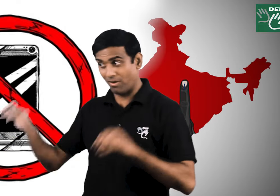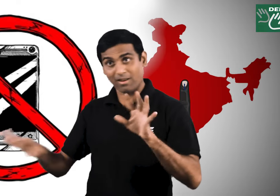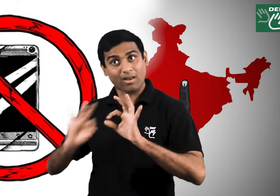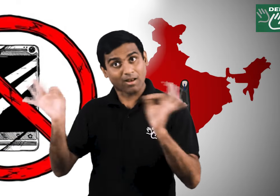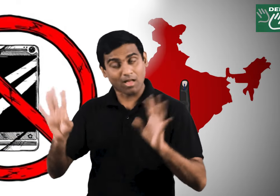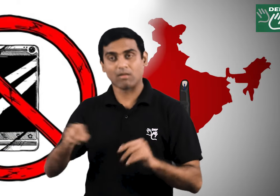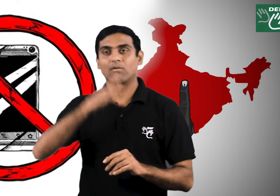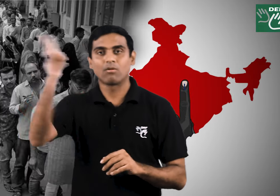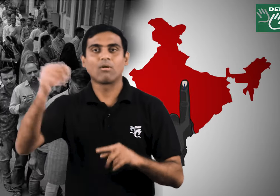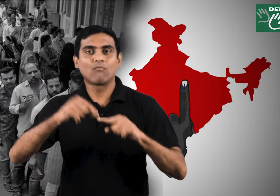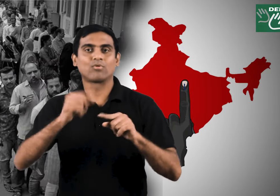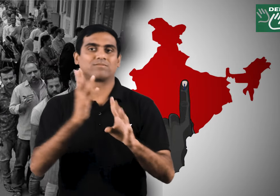to vote